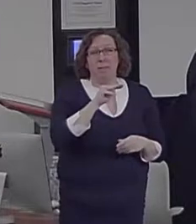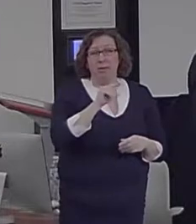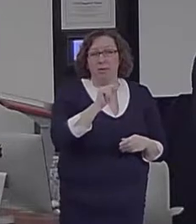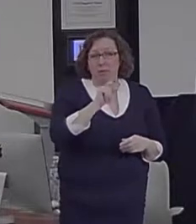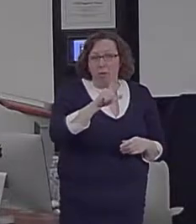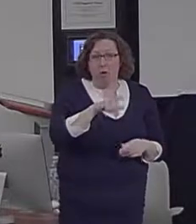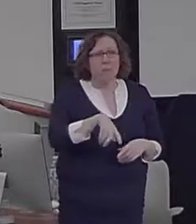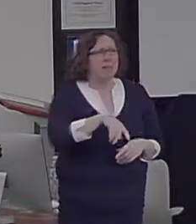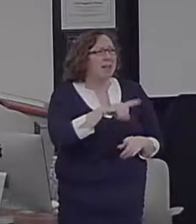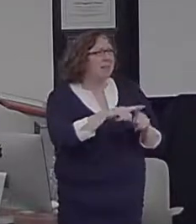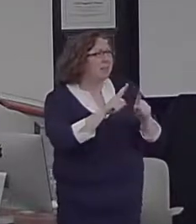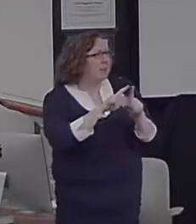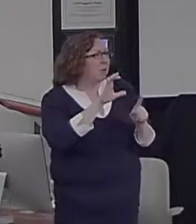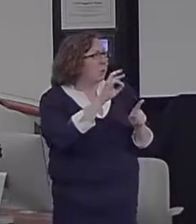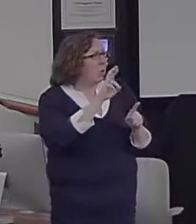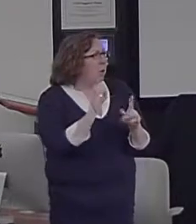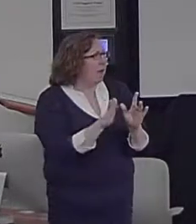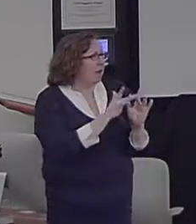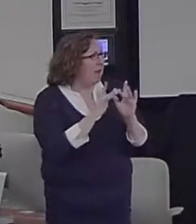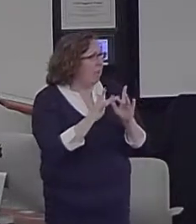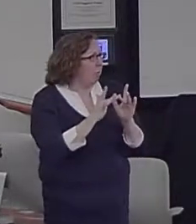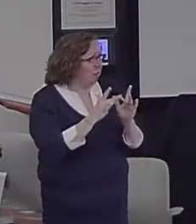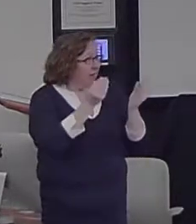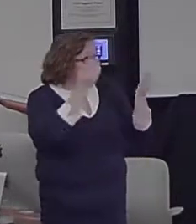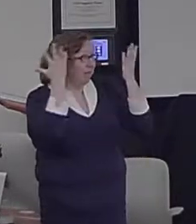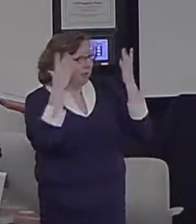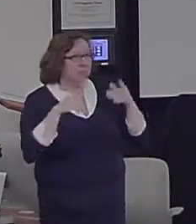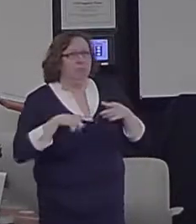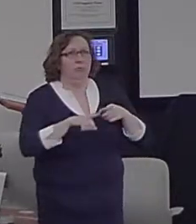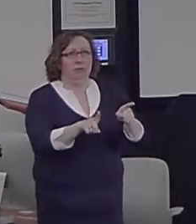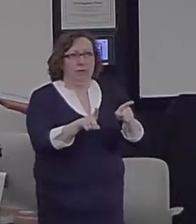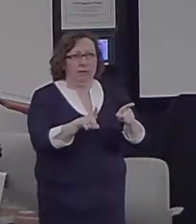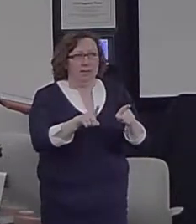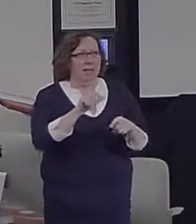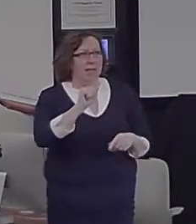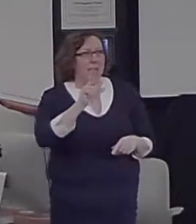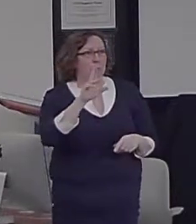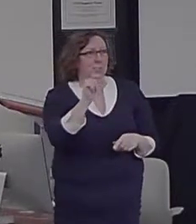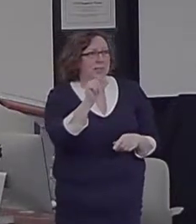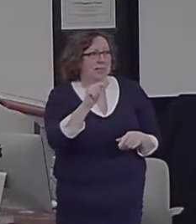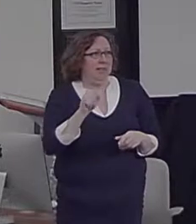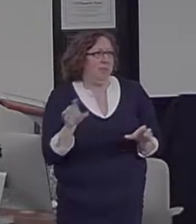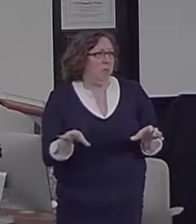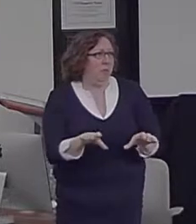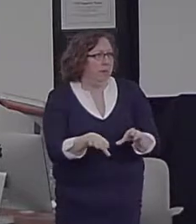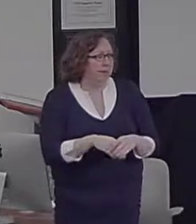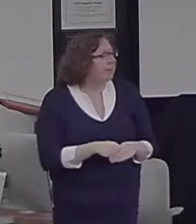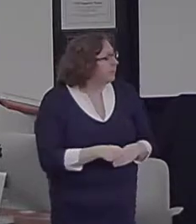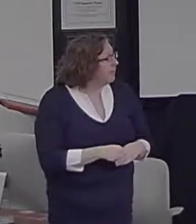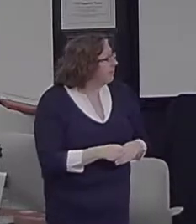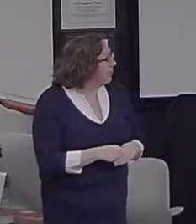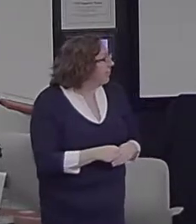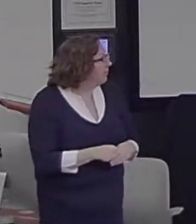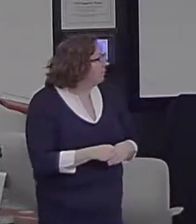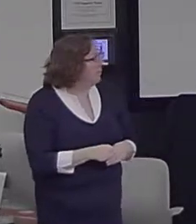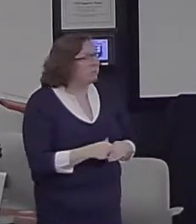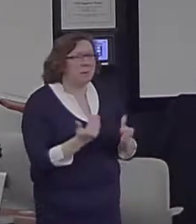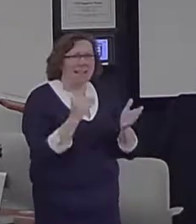regions during AUT performance. So it's suggestive. Again, I would probably